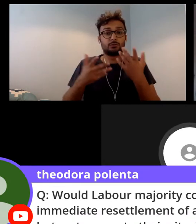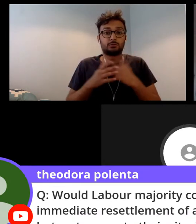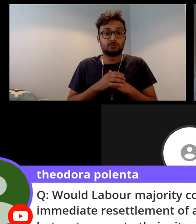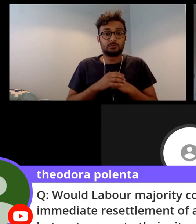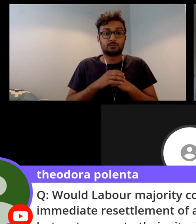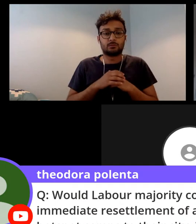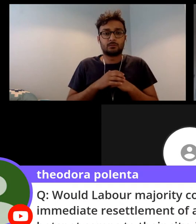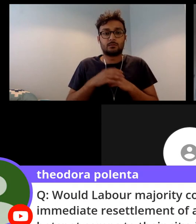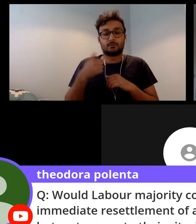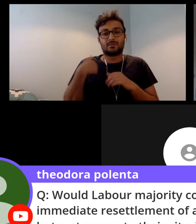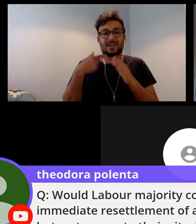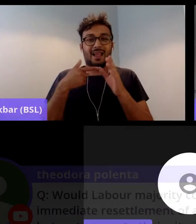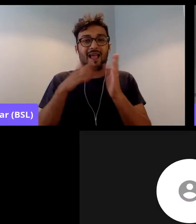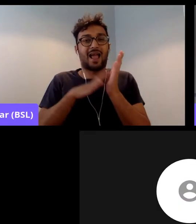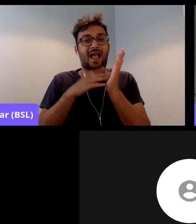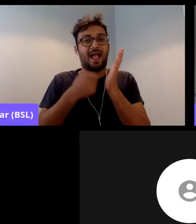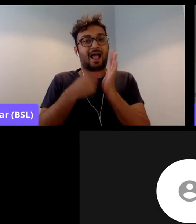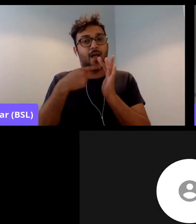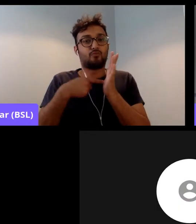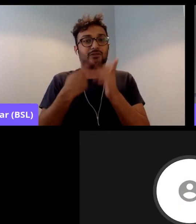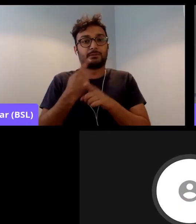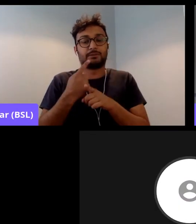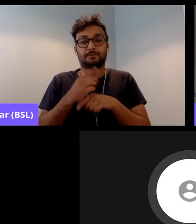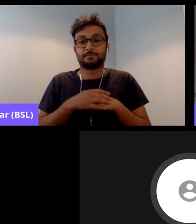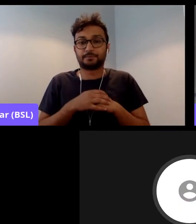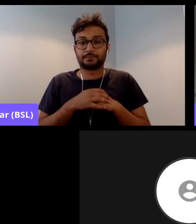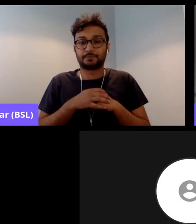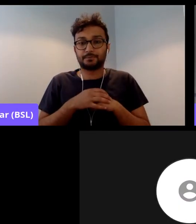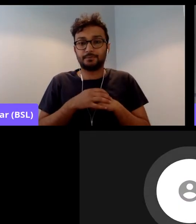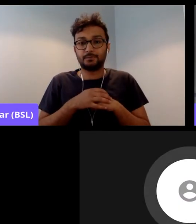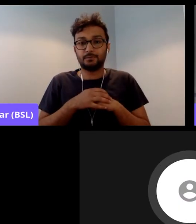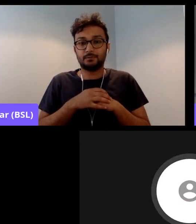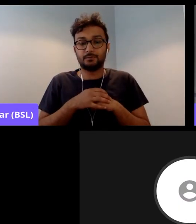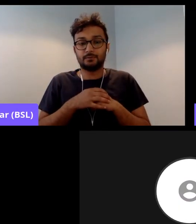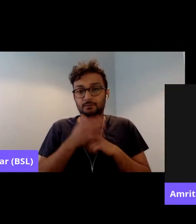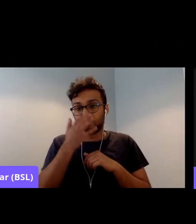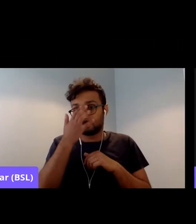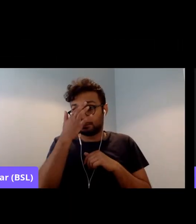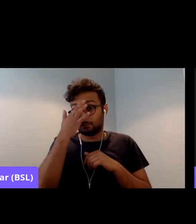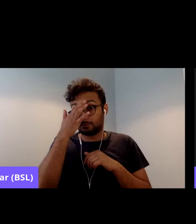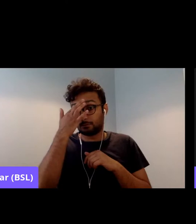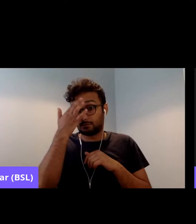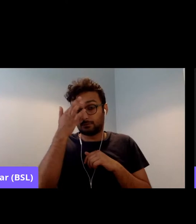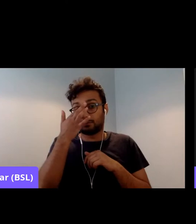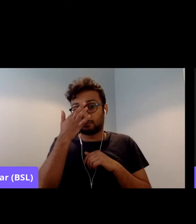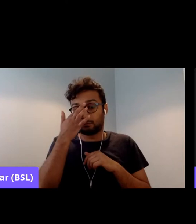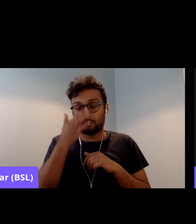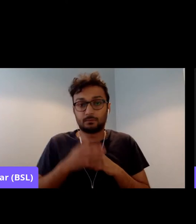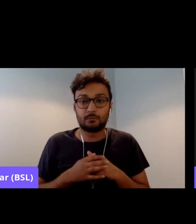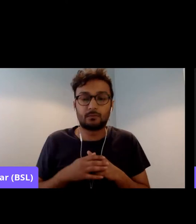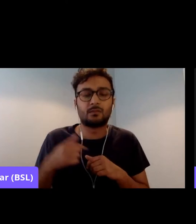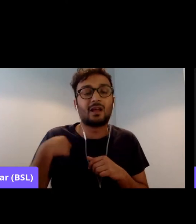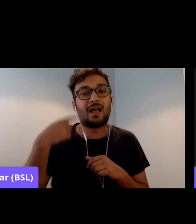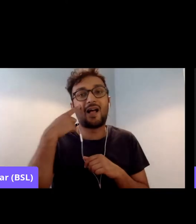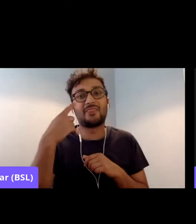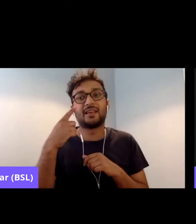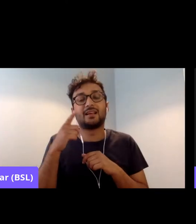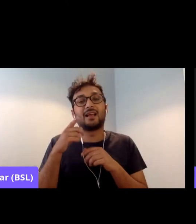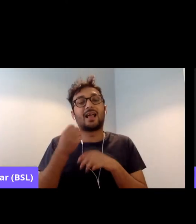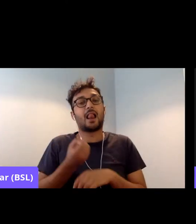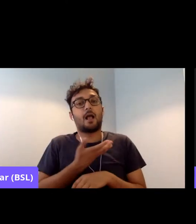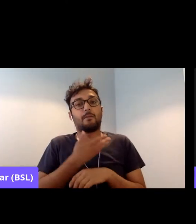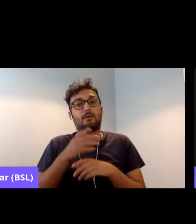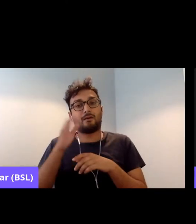I'll come in. It's okay. Okay, great. Yeah. Yeah. I think, you know, Labour councils need to